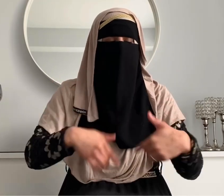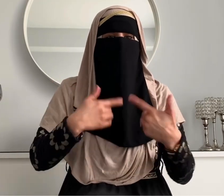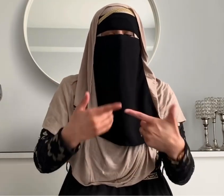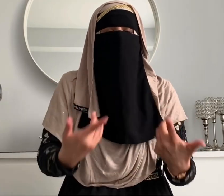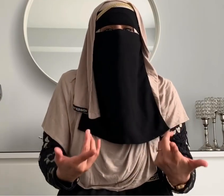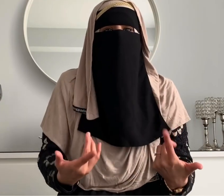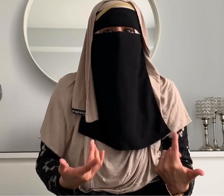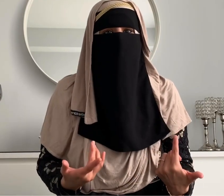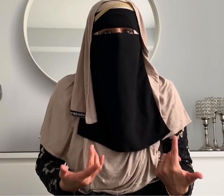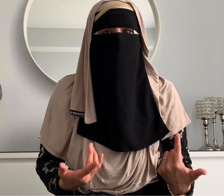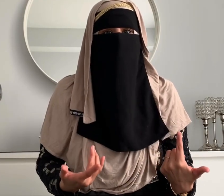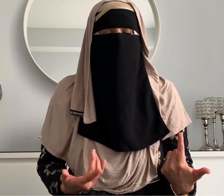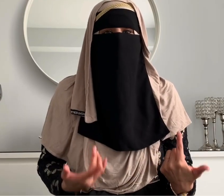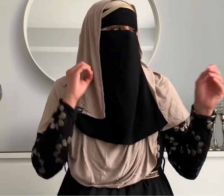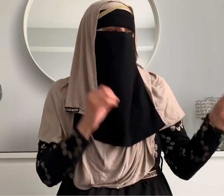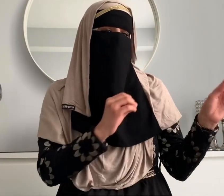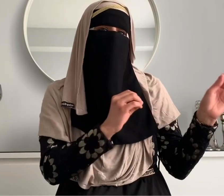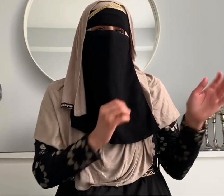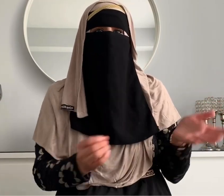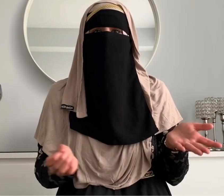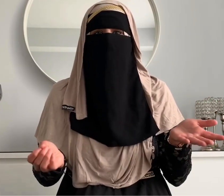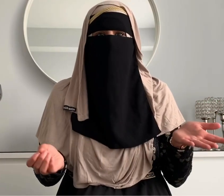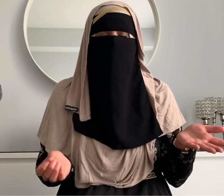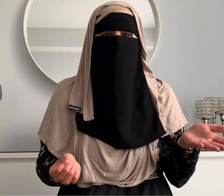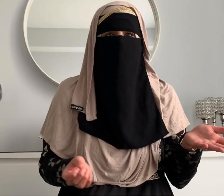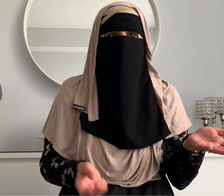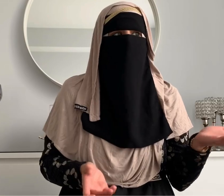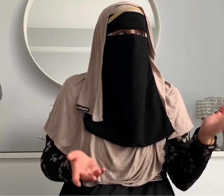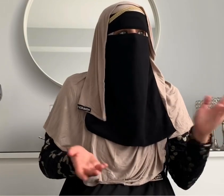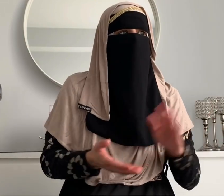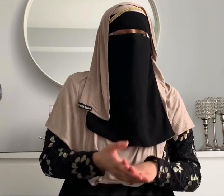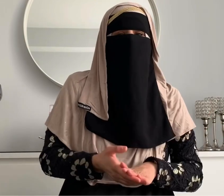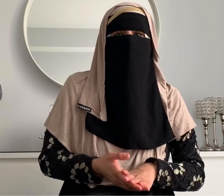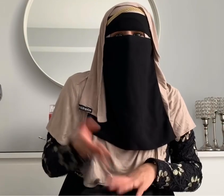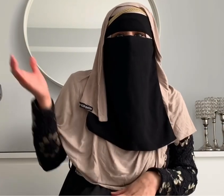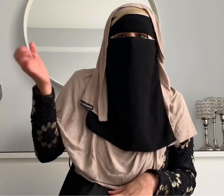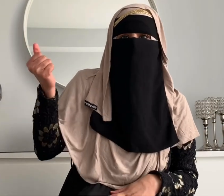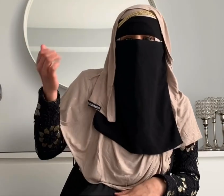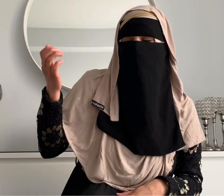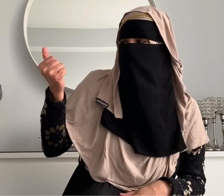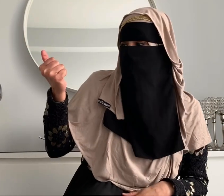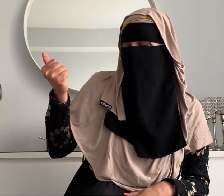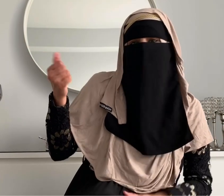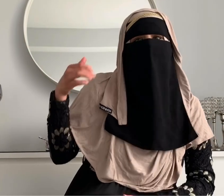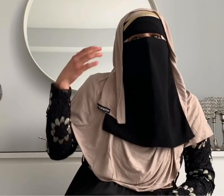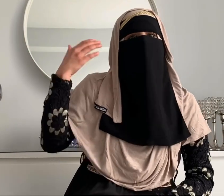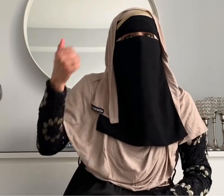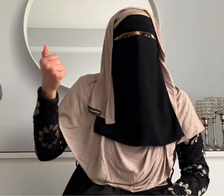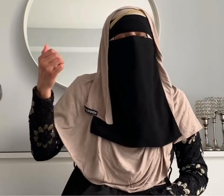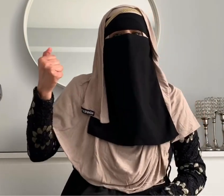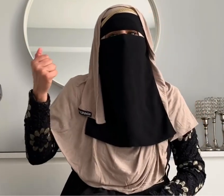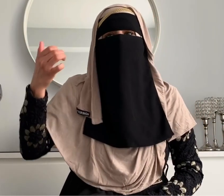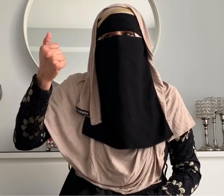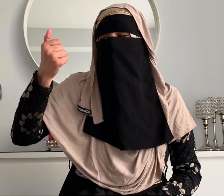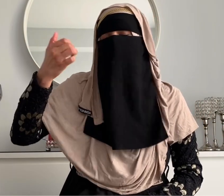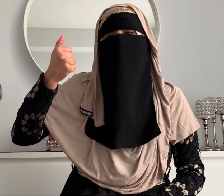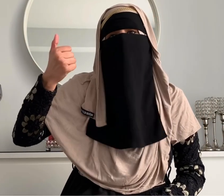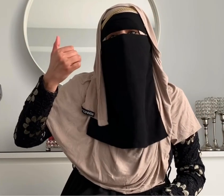more likely they are able to talk when you use a symbol for them like for example if you use the symbol for milk every time you say every time you do the